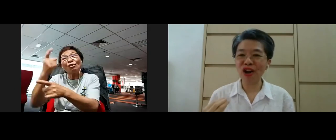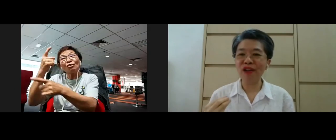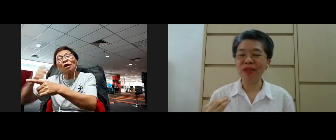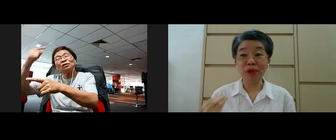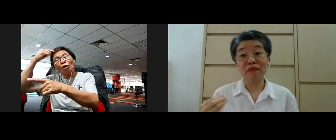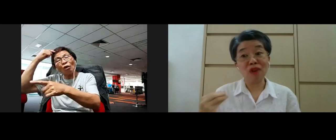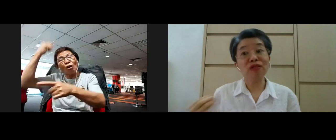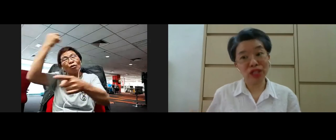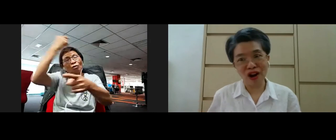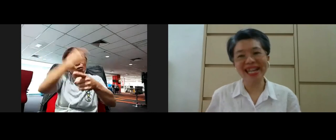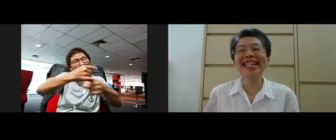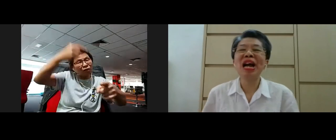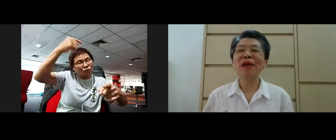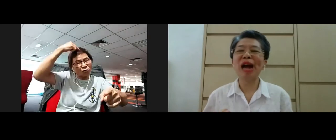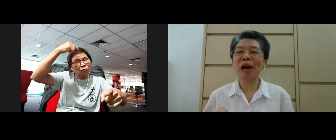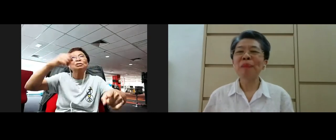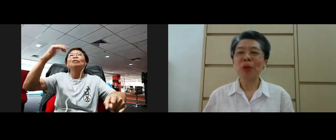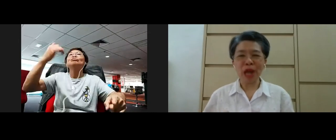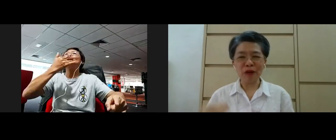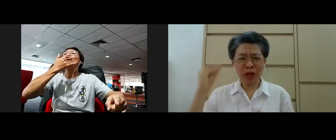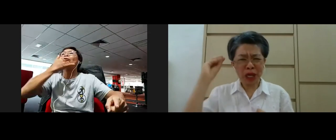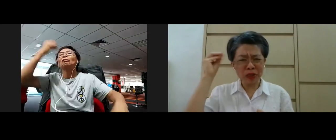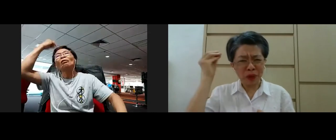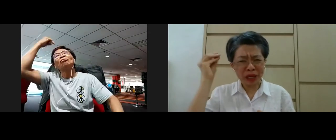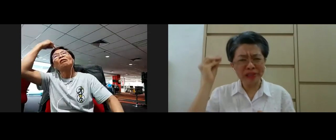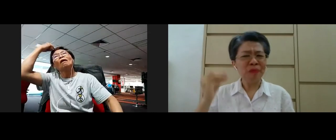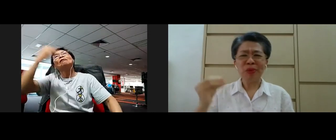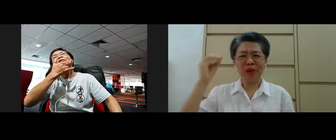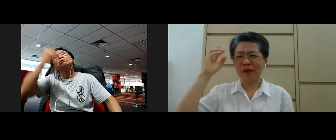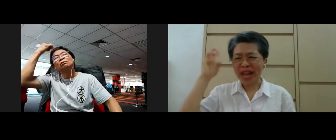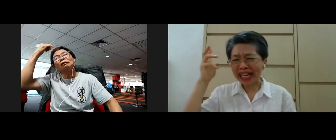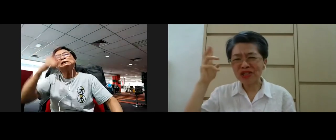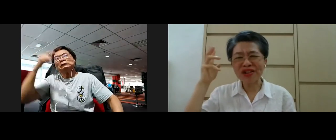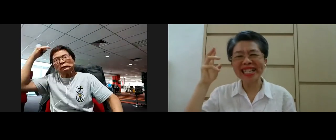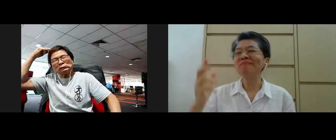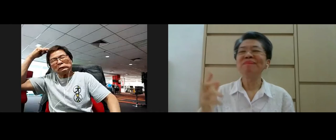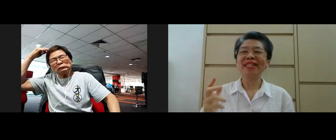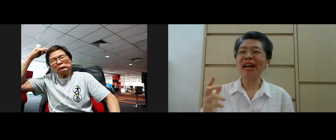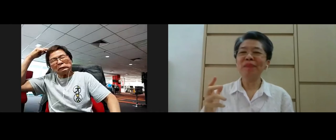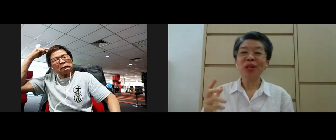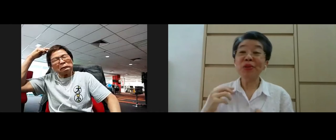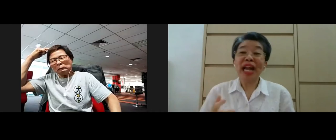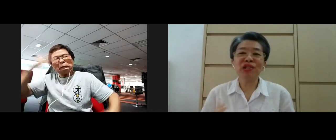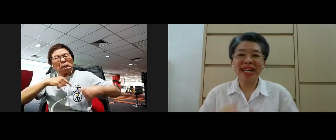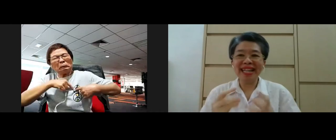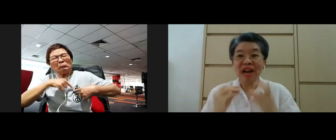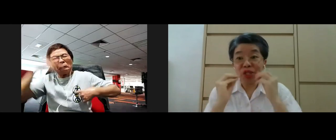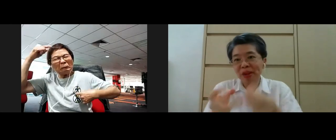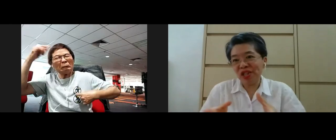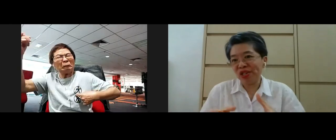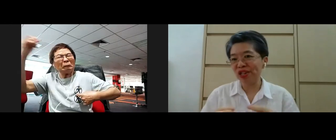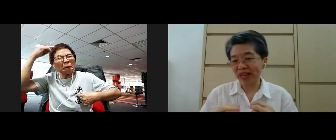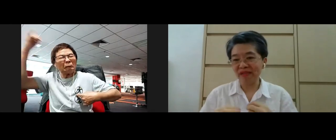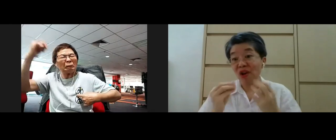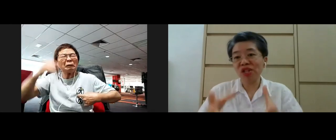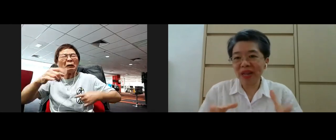the right thought we have wrong thought right we have ill will hatred so naturally our